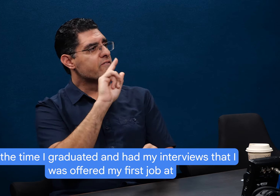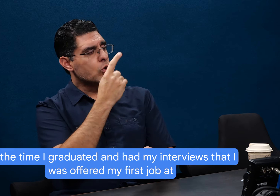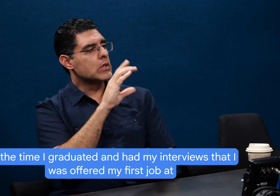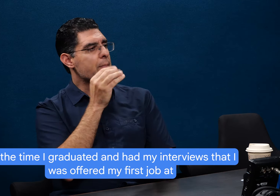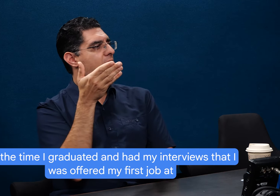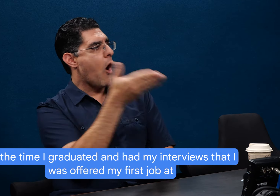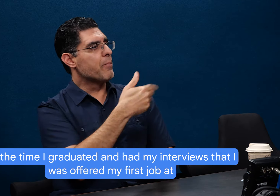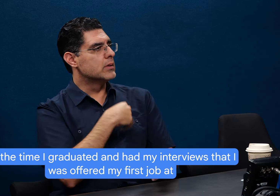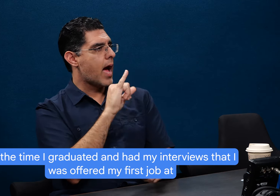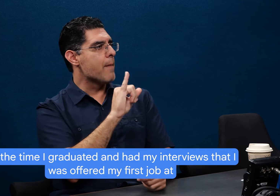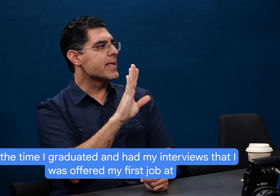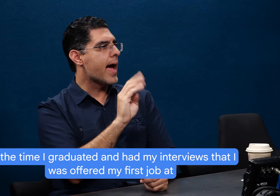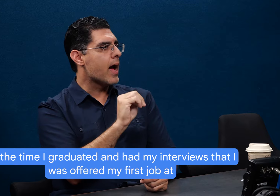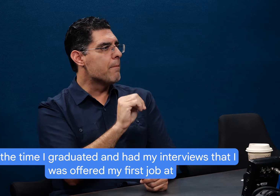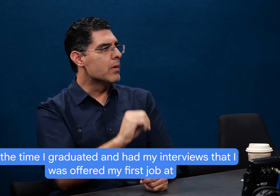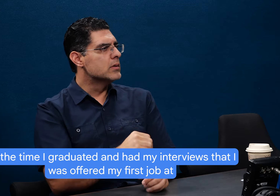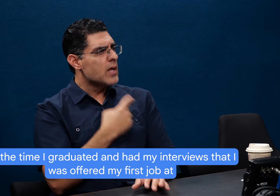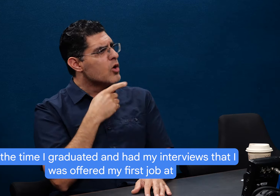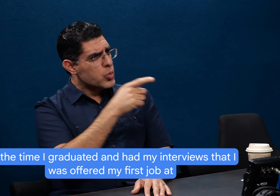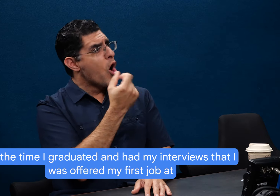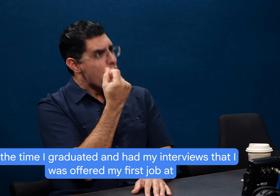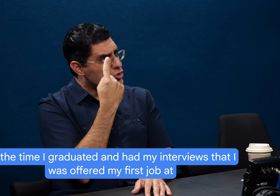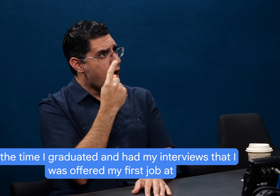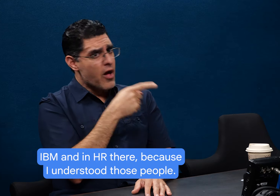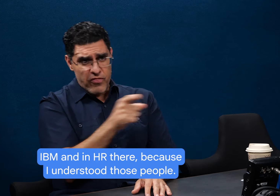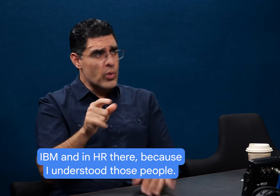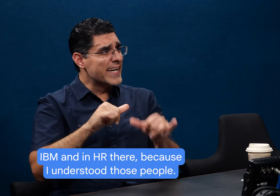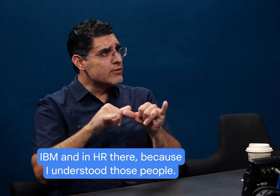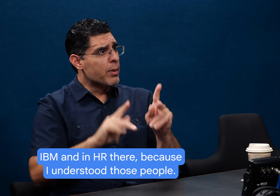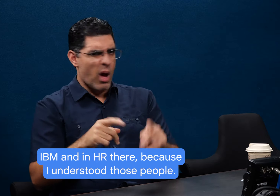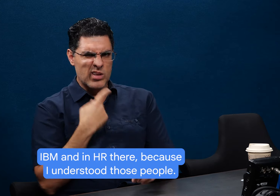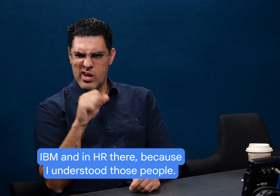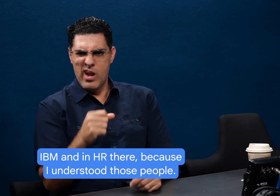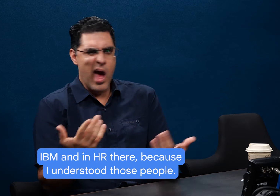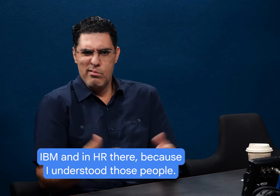graduated and had my interviews, I was offered my first job at IBM.